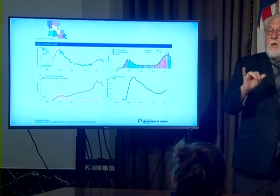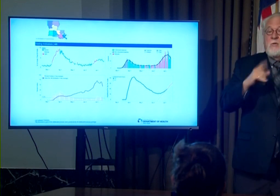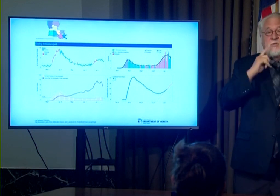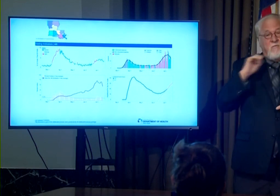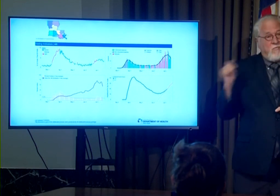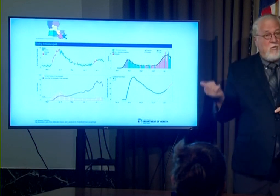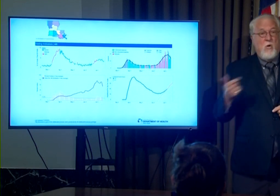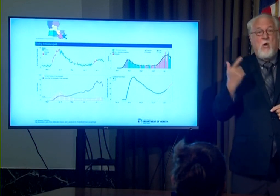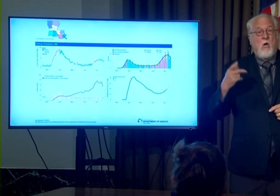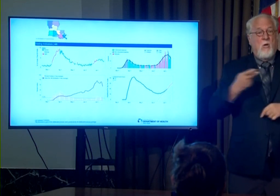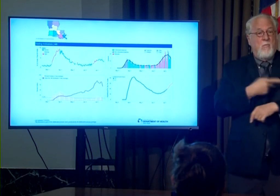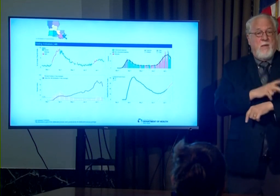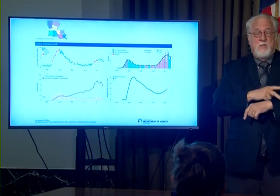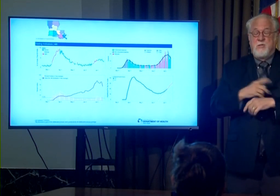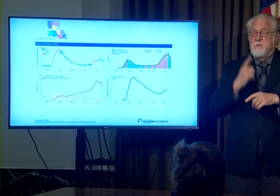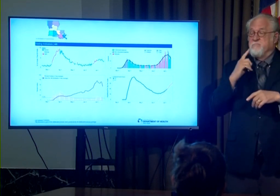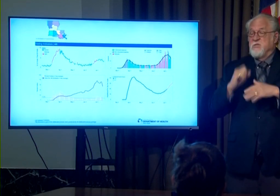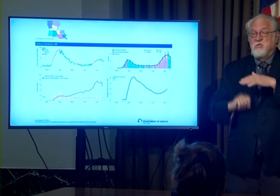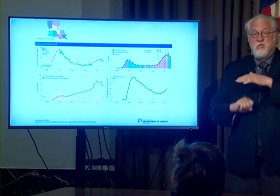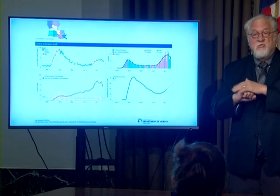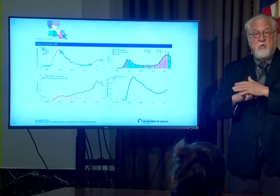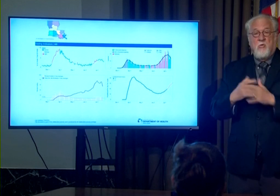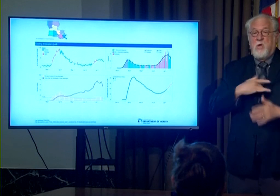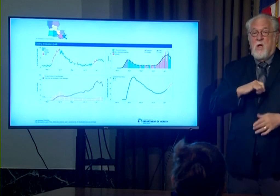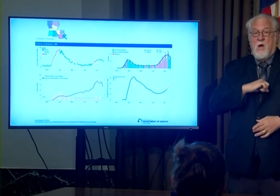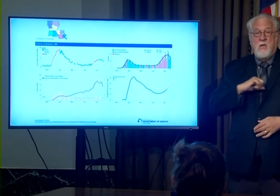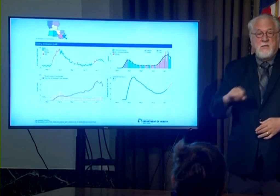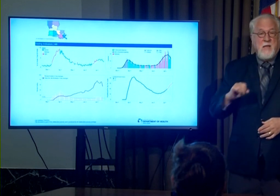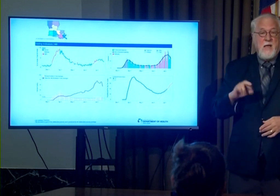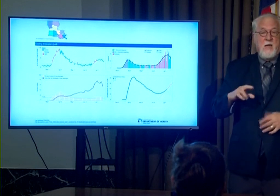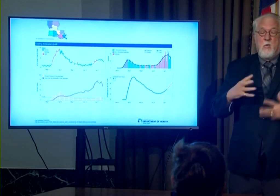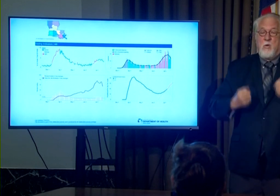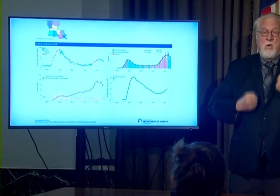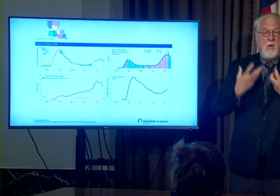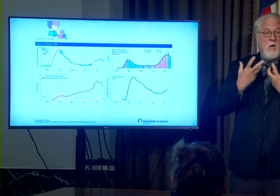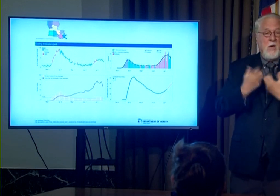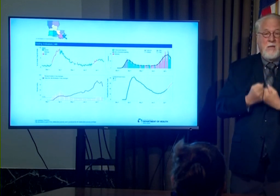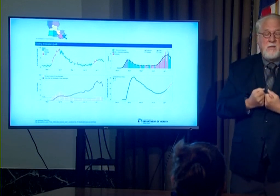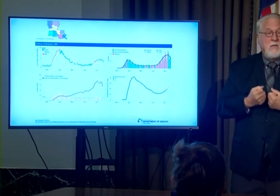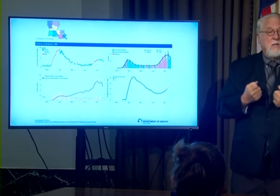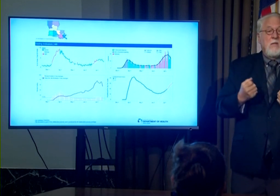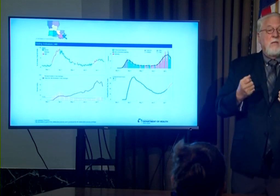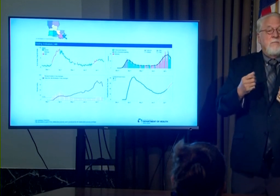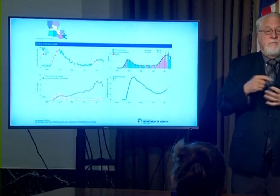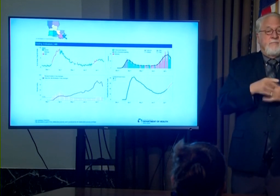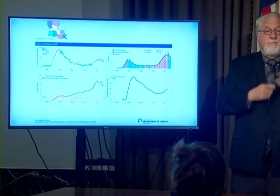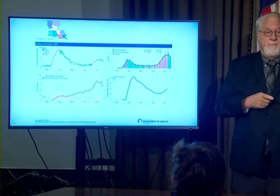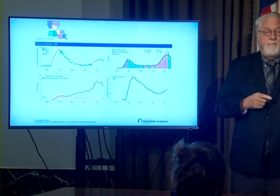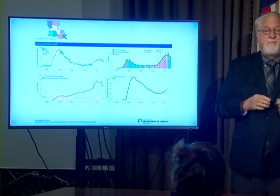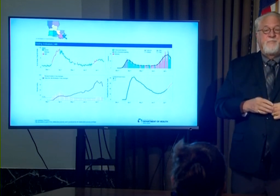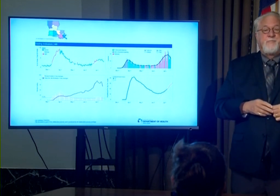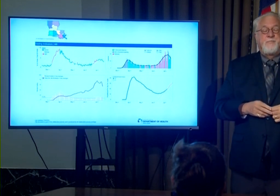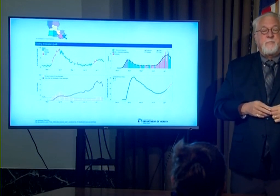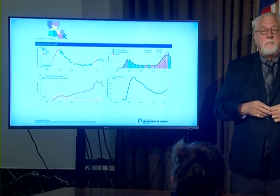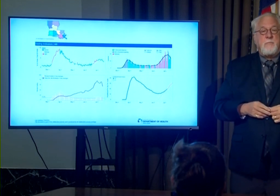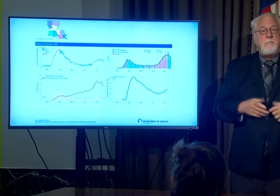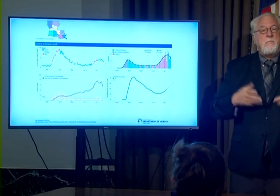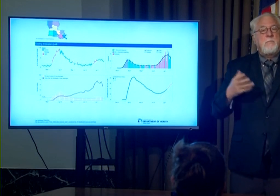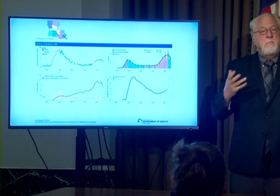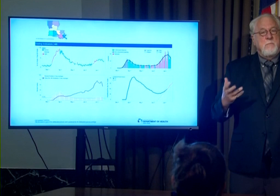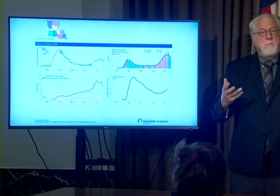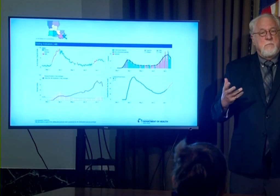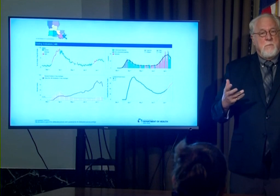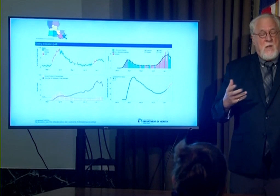all patients whether they have a stroke or heart attack or motor vehicle accident that sort of thing as of